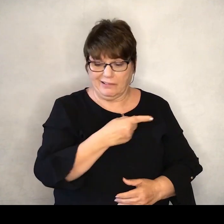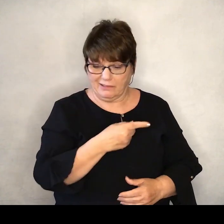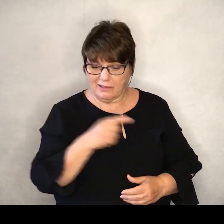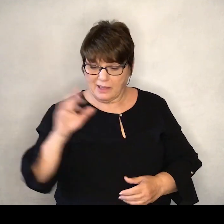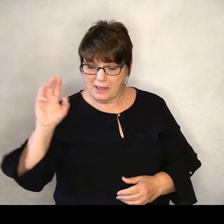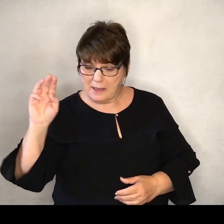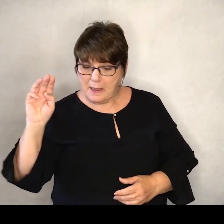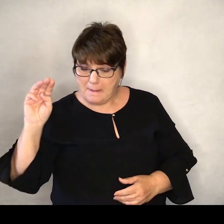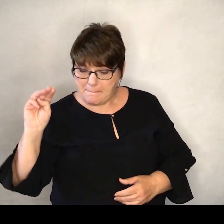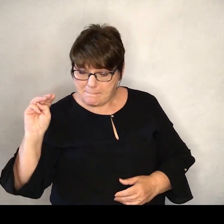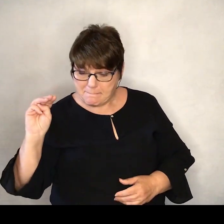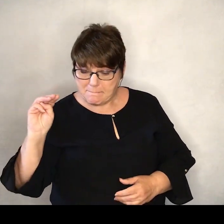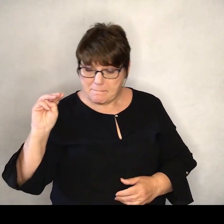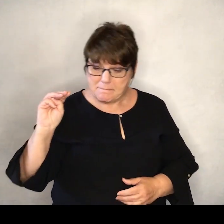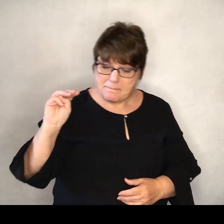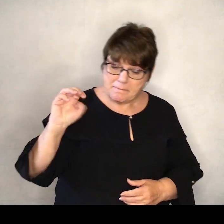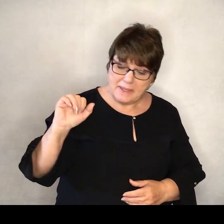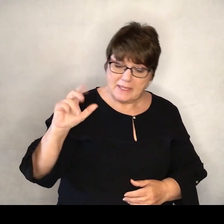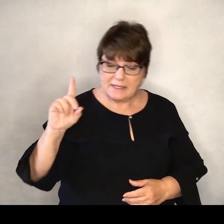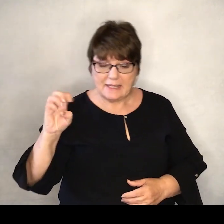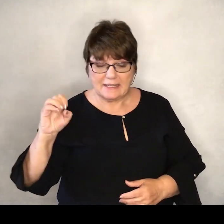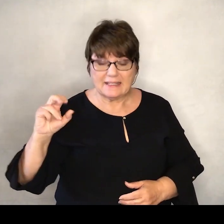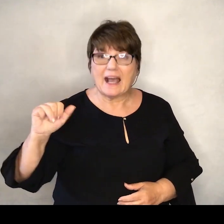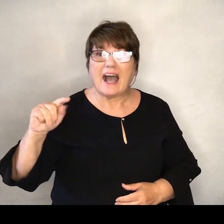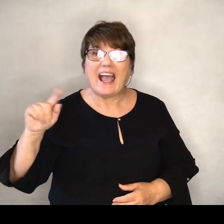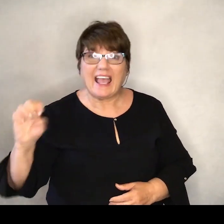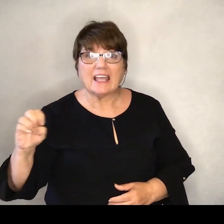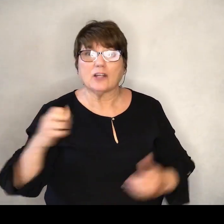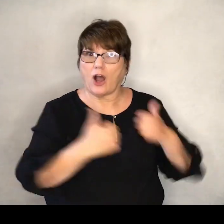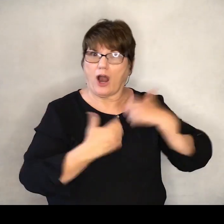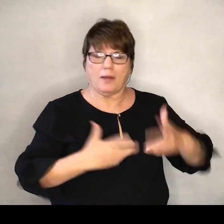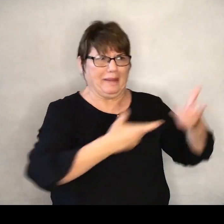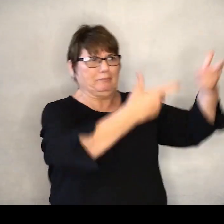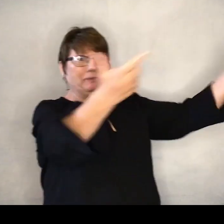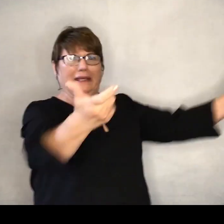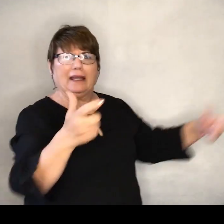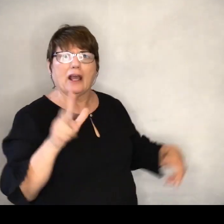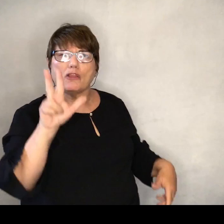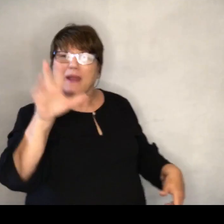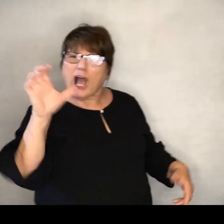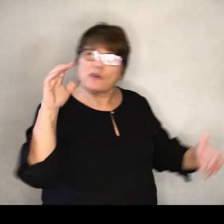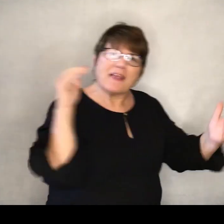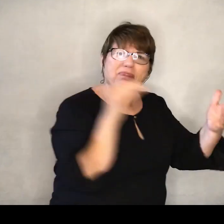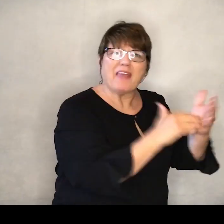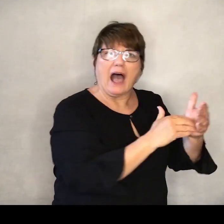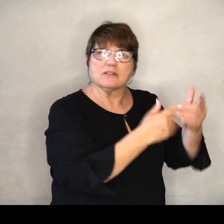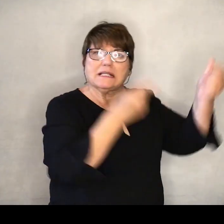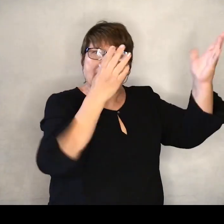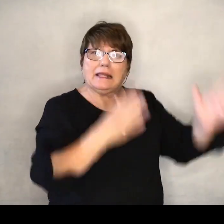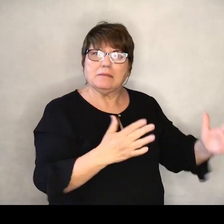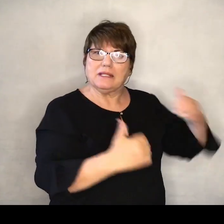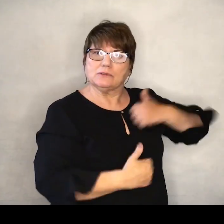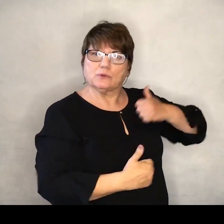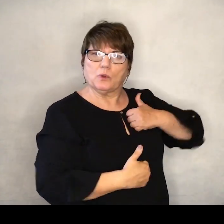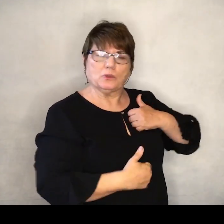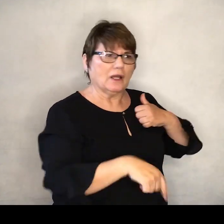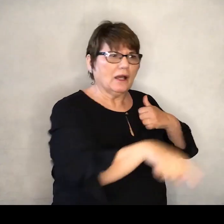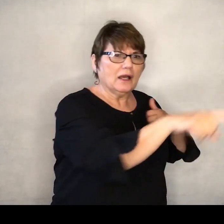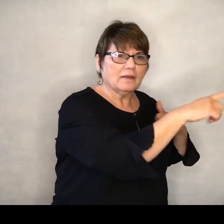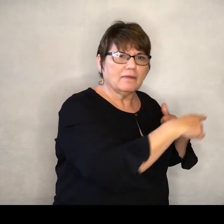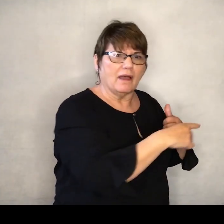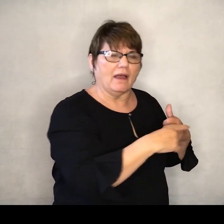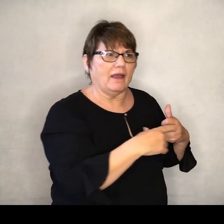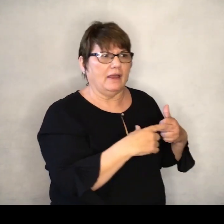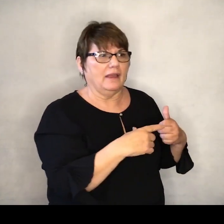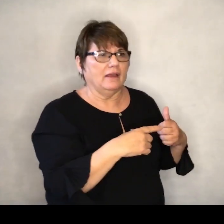was enormous compared to the Israelites. More than 300,000 men. And they were slowly